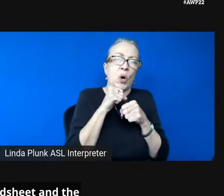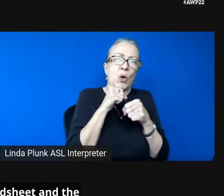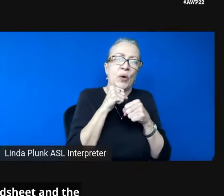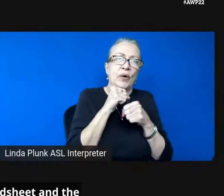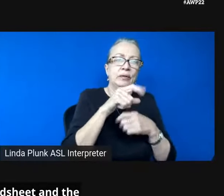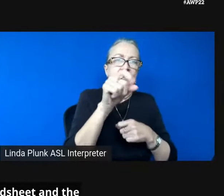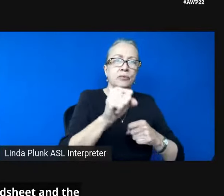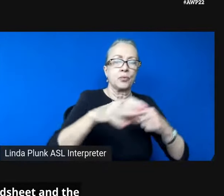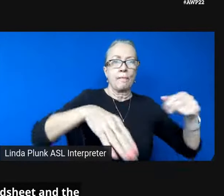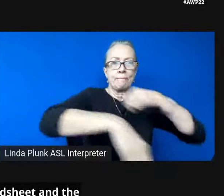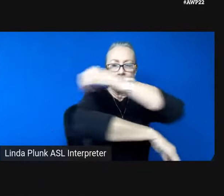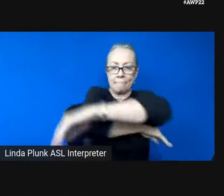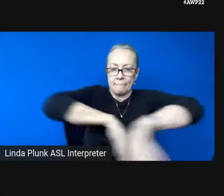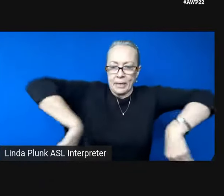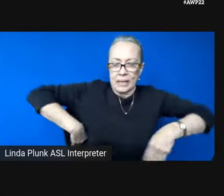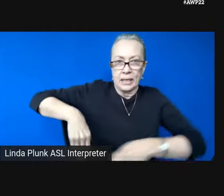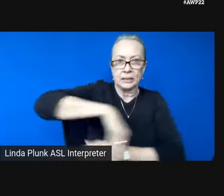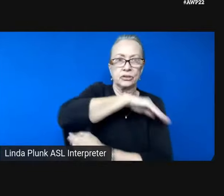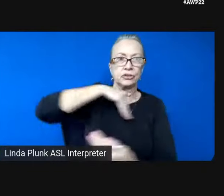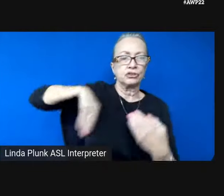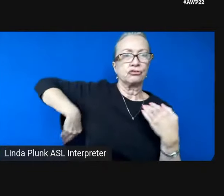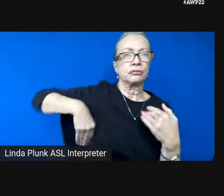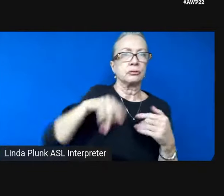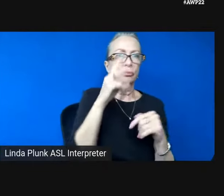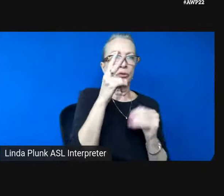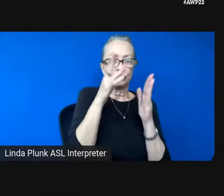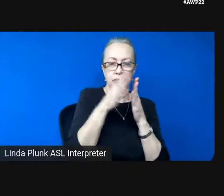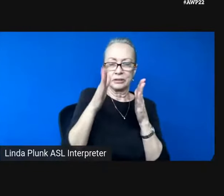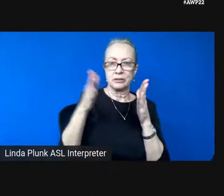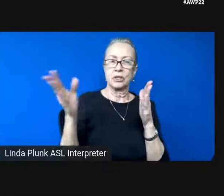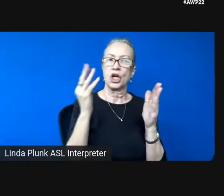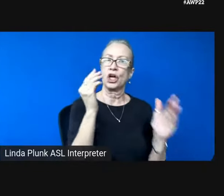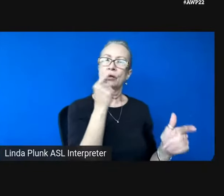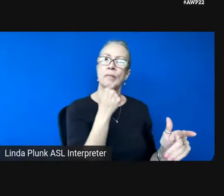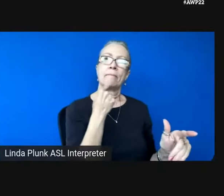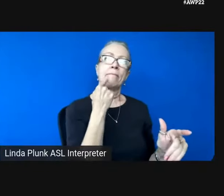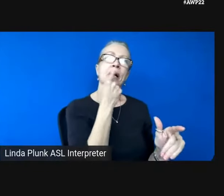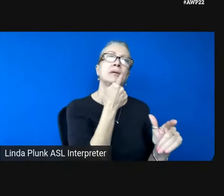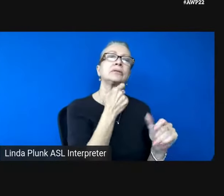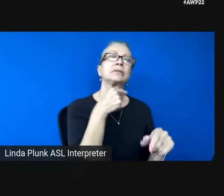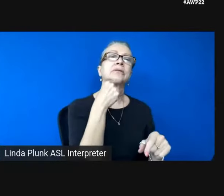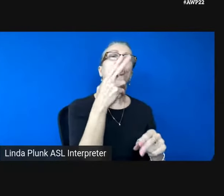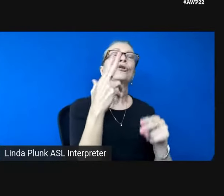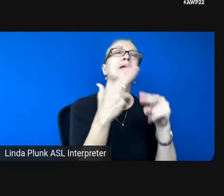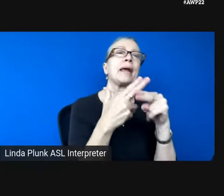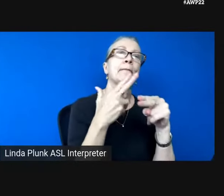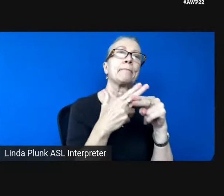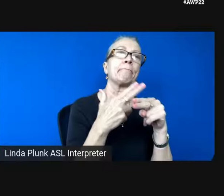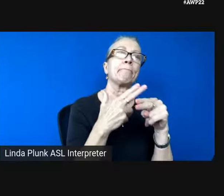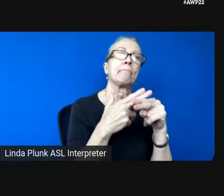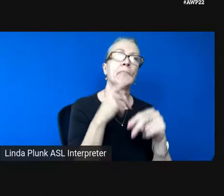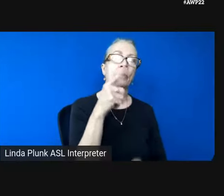while two states over, a mouth, ready soil, says your name. Next June's lover